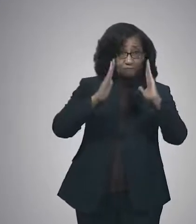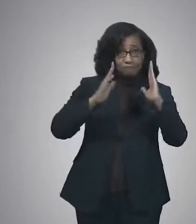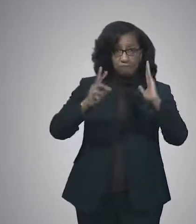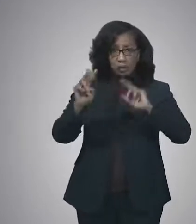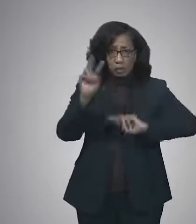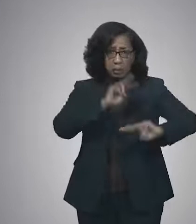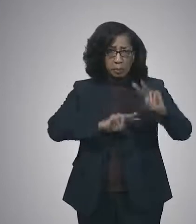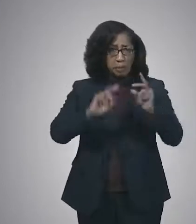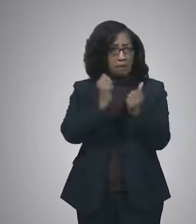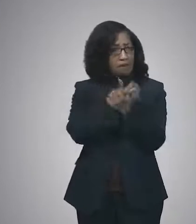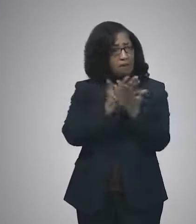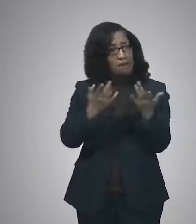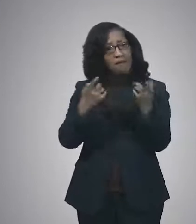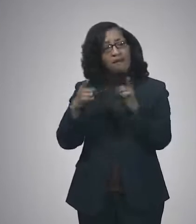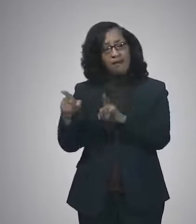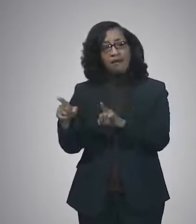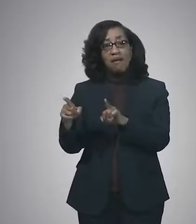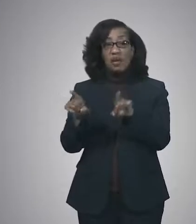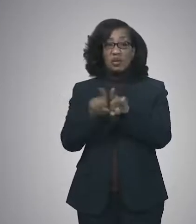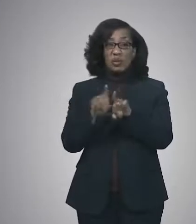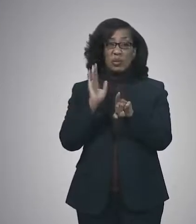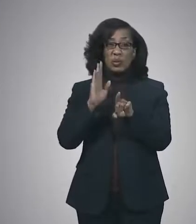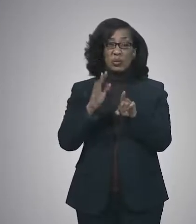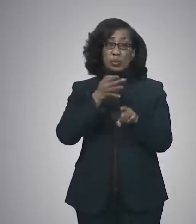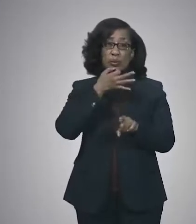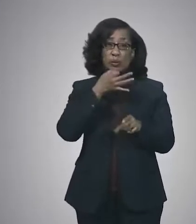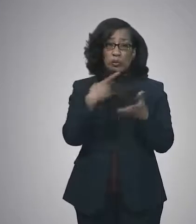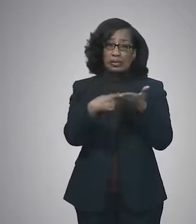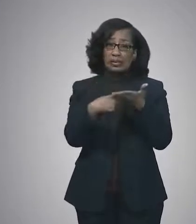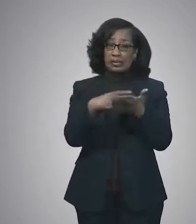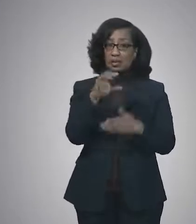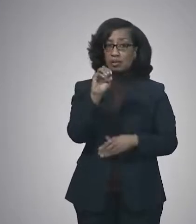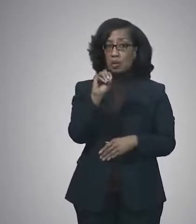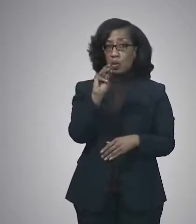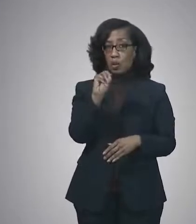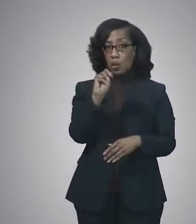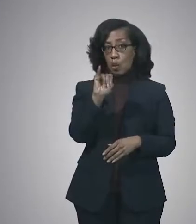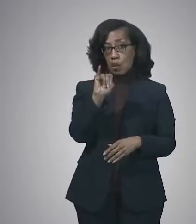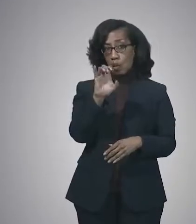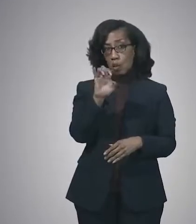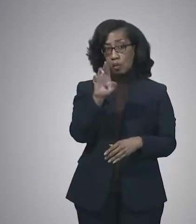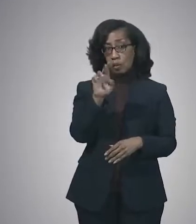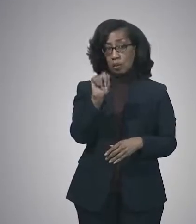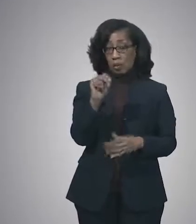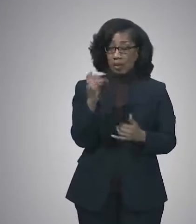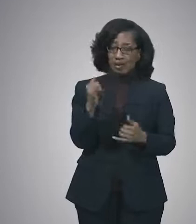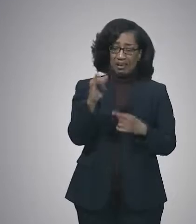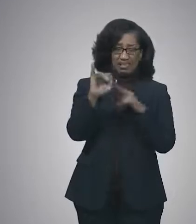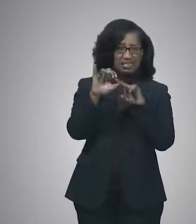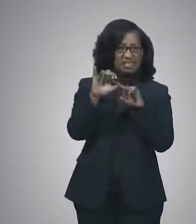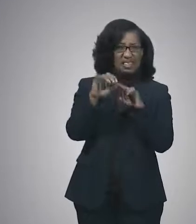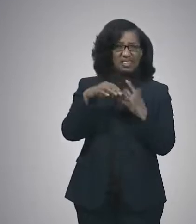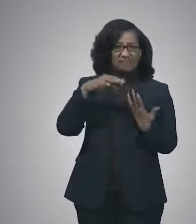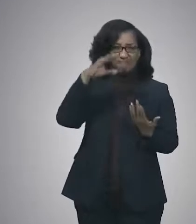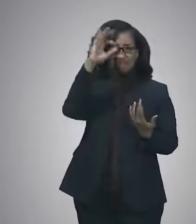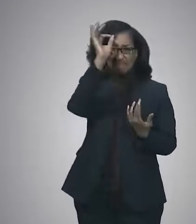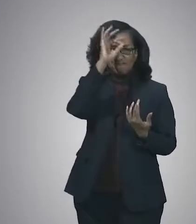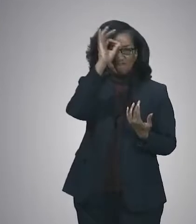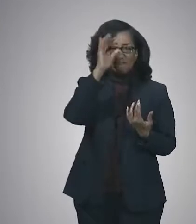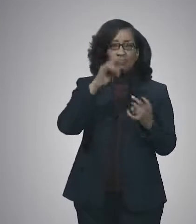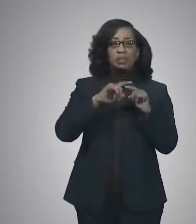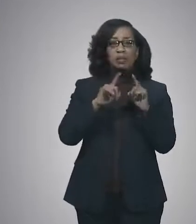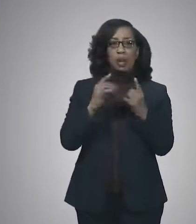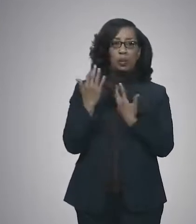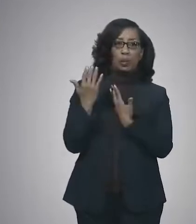happens and I know we'll have some words about Omicron, which we don't know much about yet, uh, but we are waiting and preparing, uh, for that